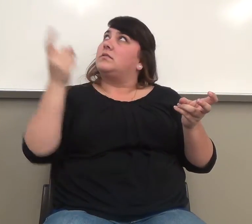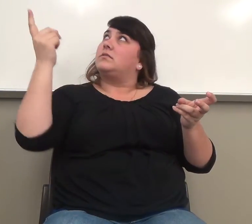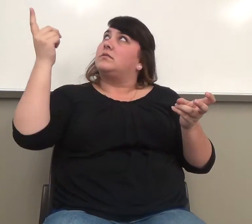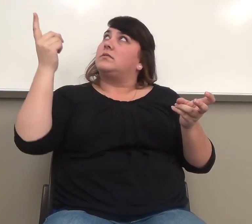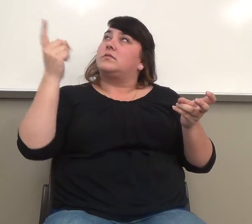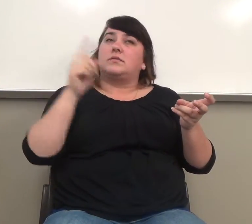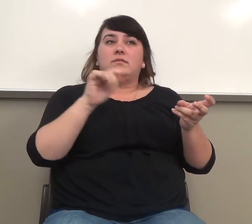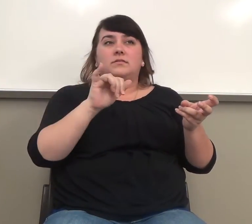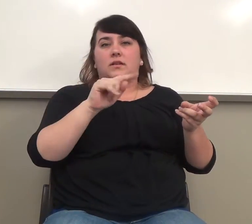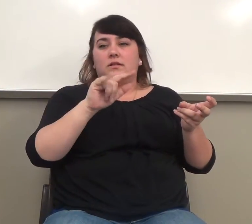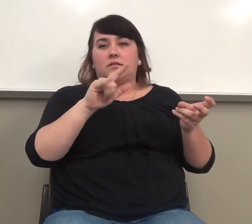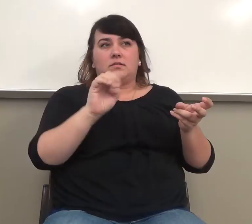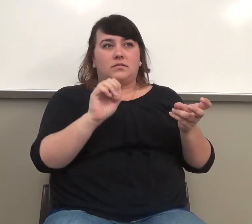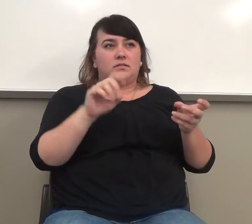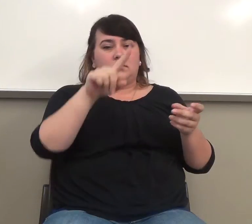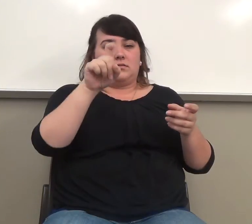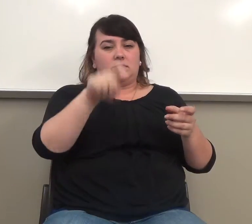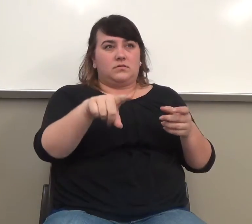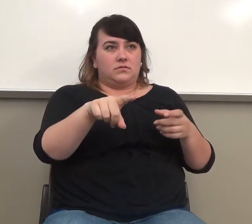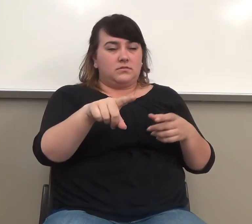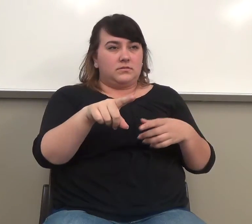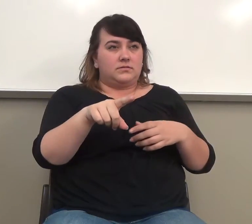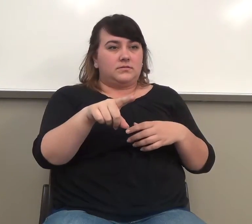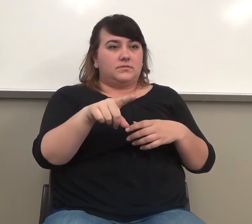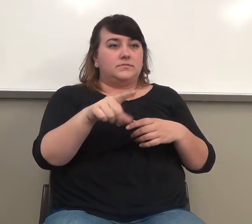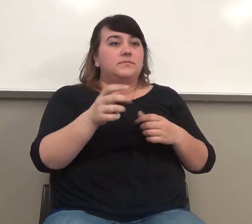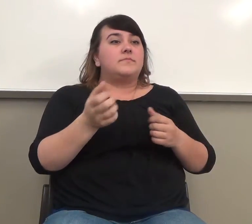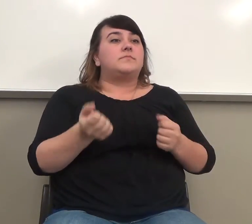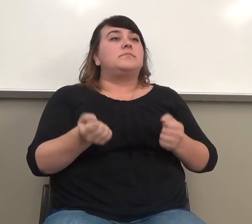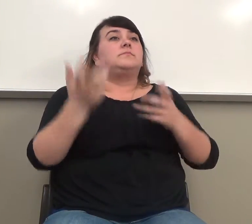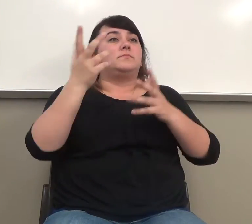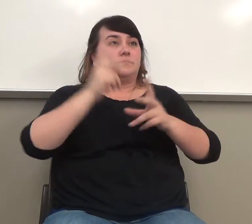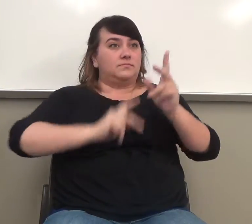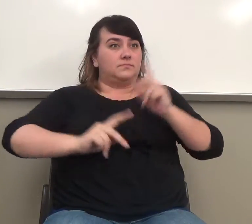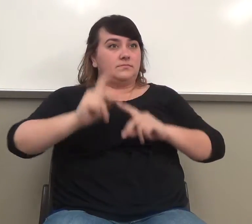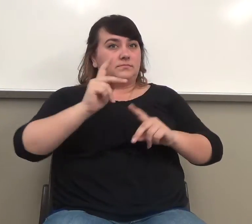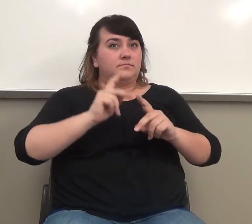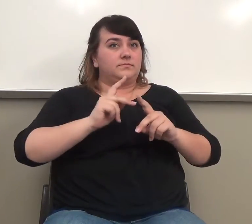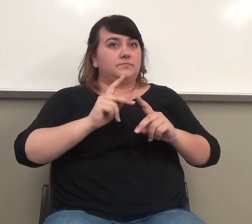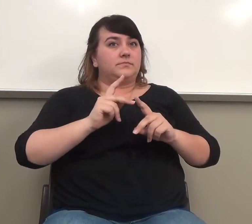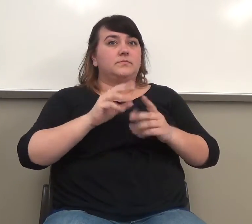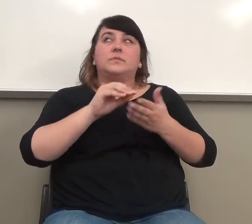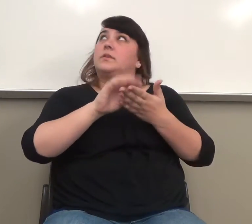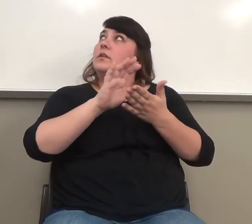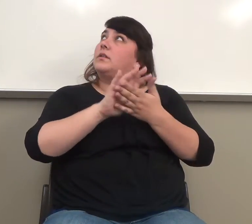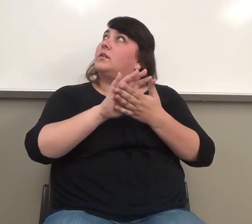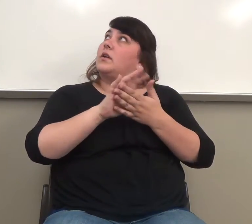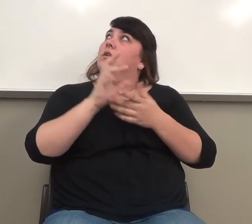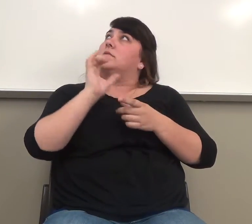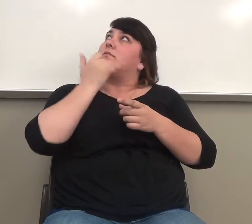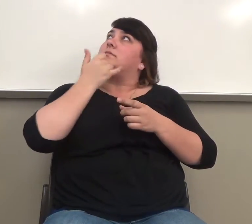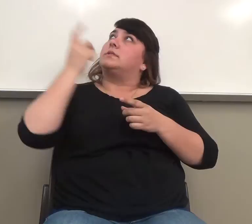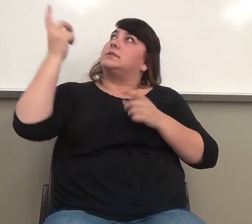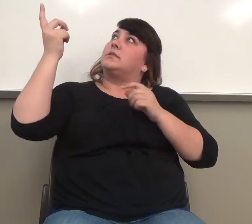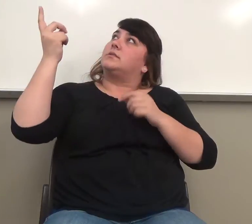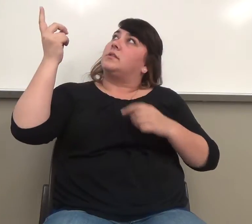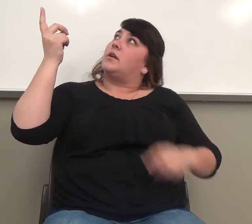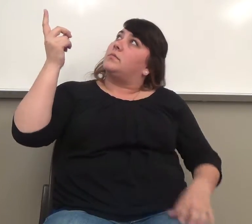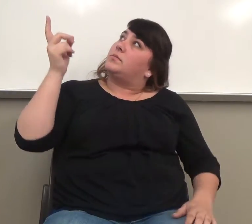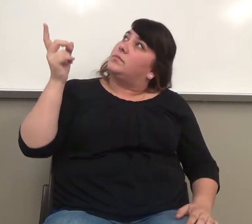got this up at the top. A lot of people thought it was this up at the top. Okay.